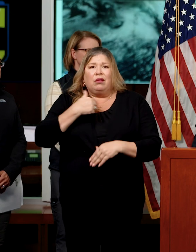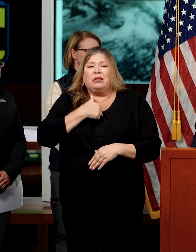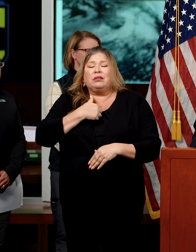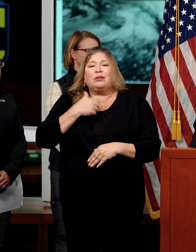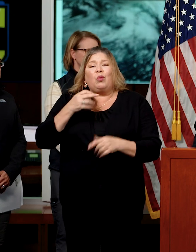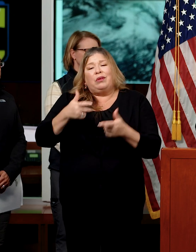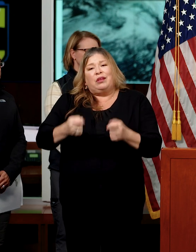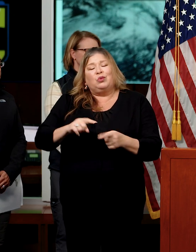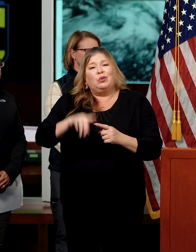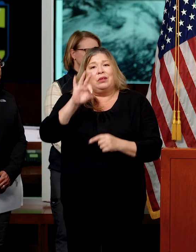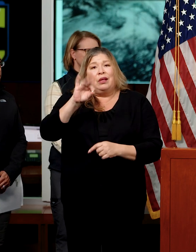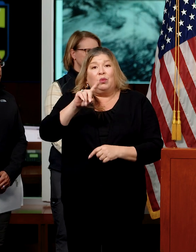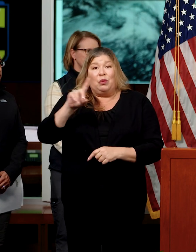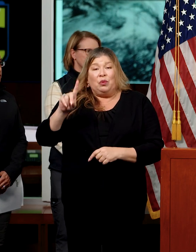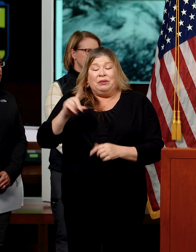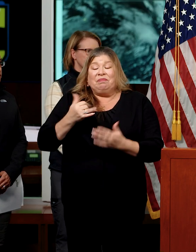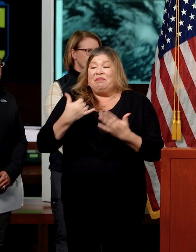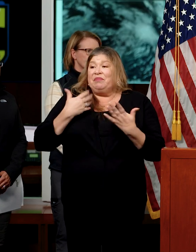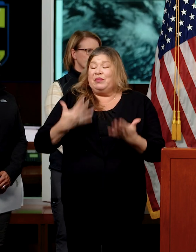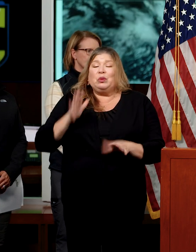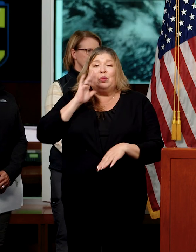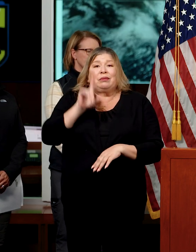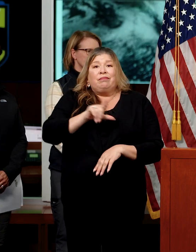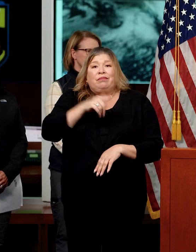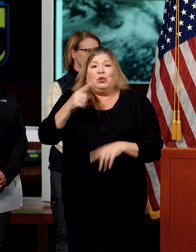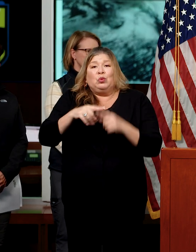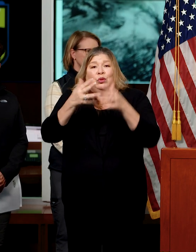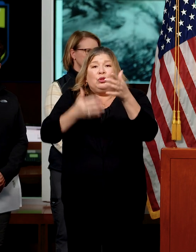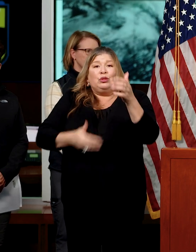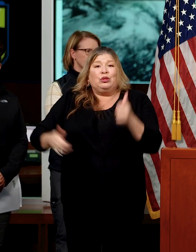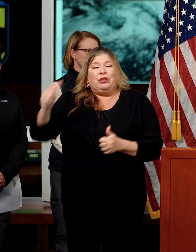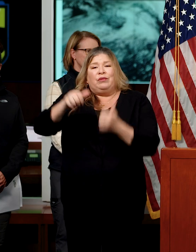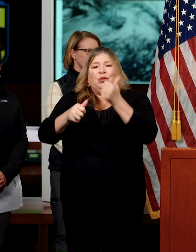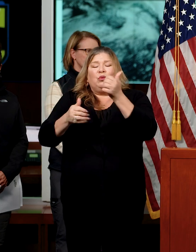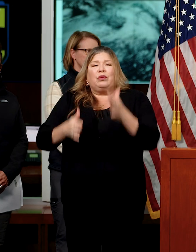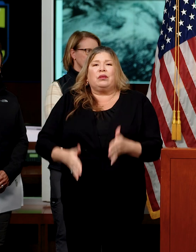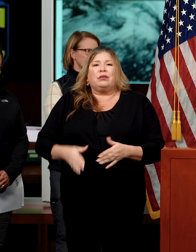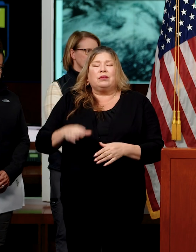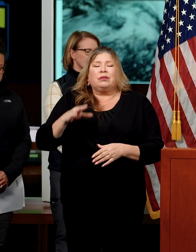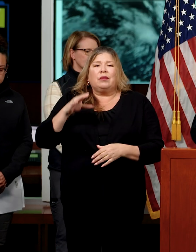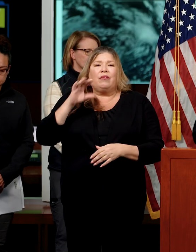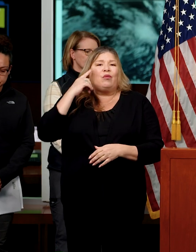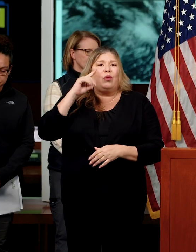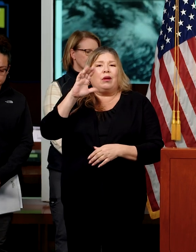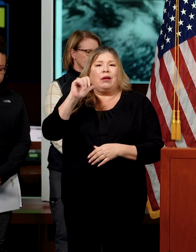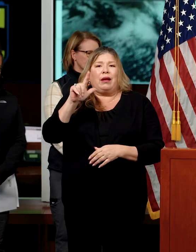911. And with that, I will turn it over to the Chief Deputy Director of Caltrans, Mike Kieber.